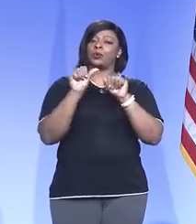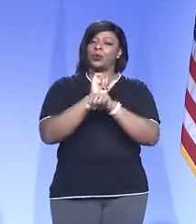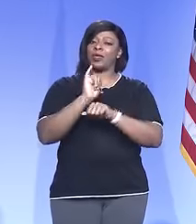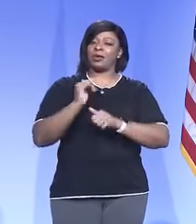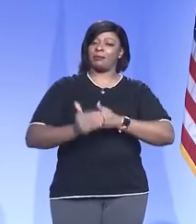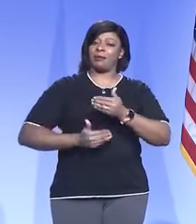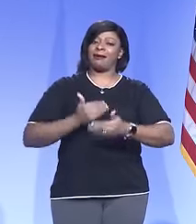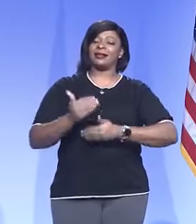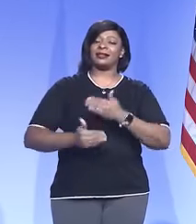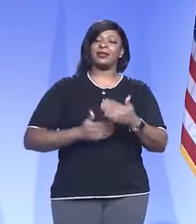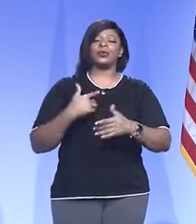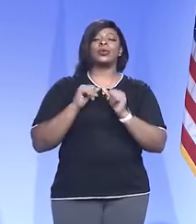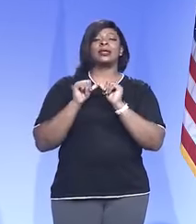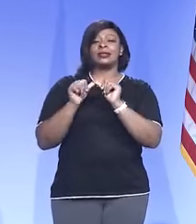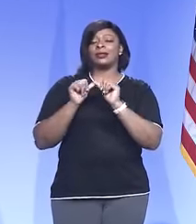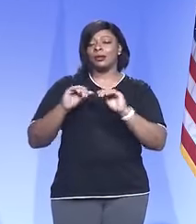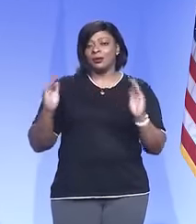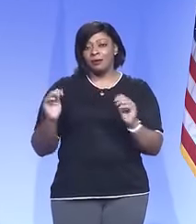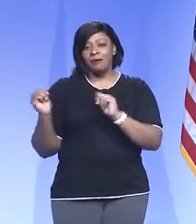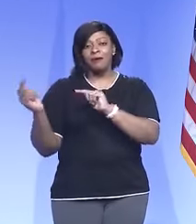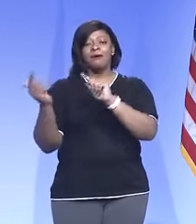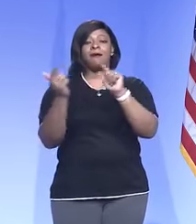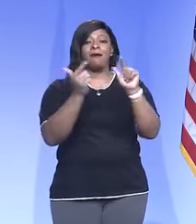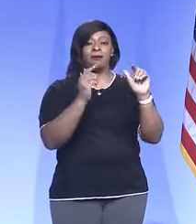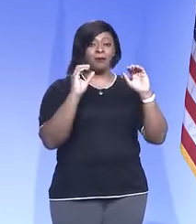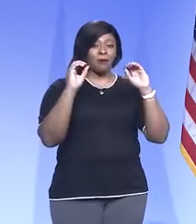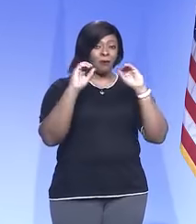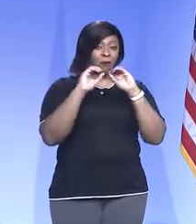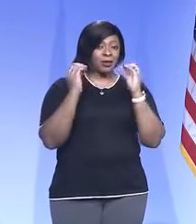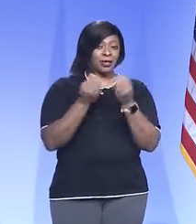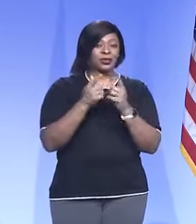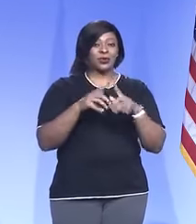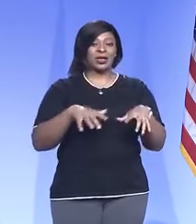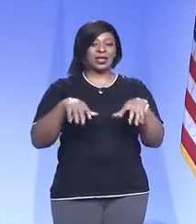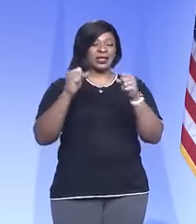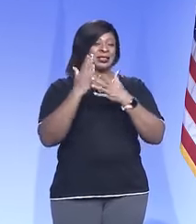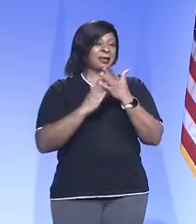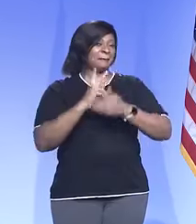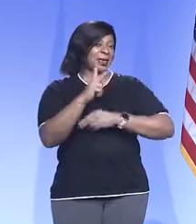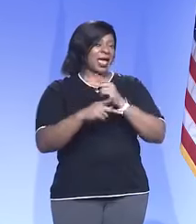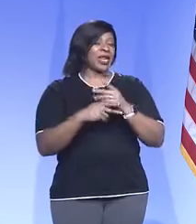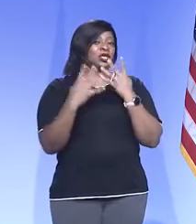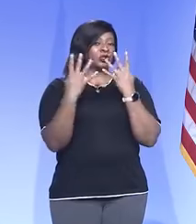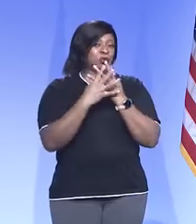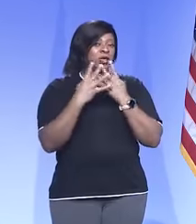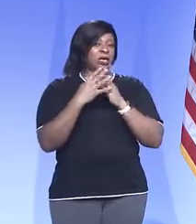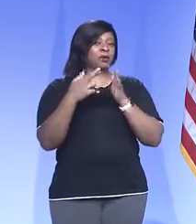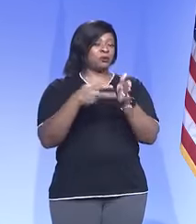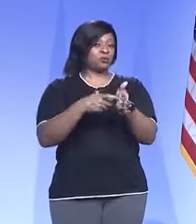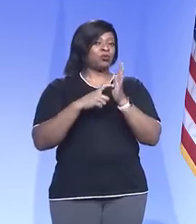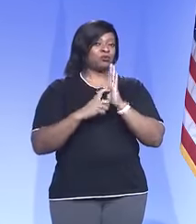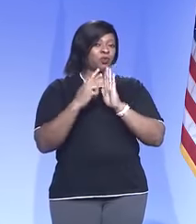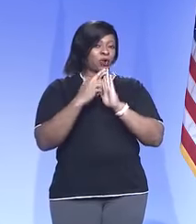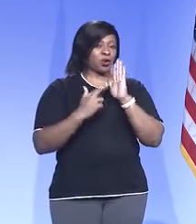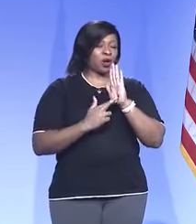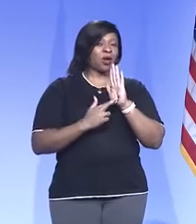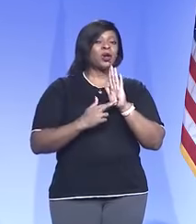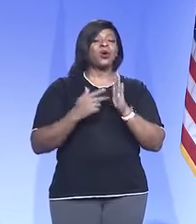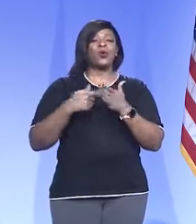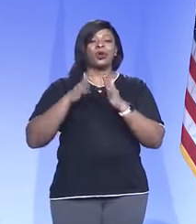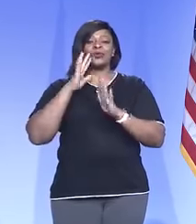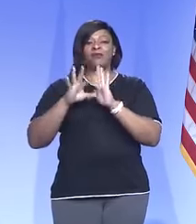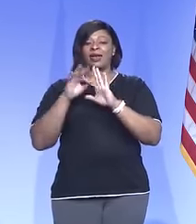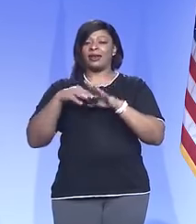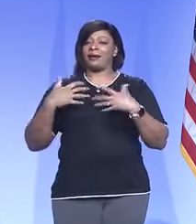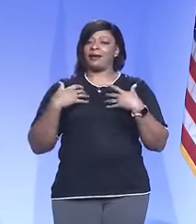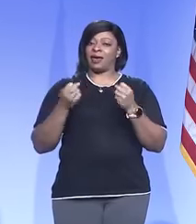this process, and we continue to encourage all organizations to adopt some kind of screening protocol per what you'll find in